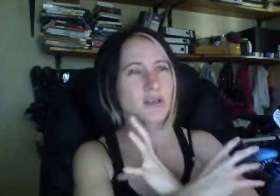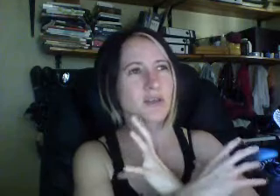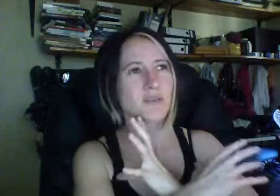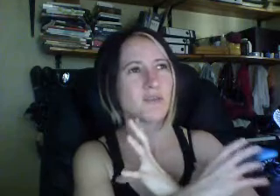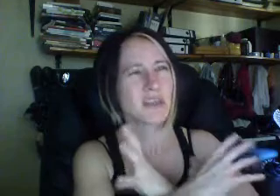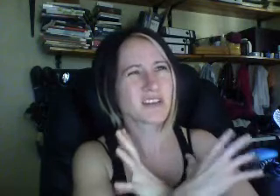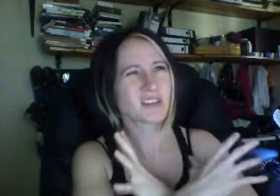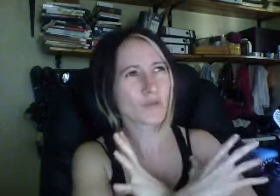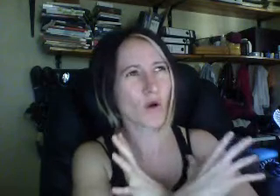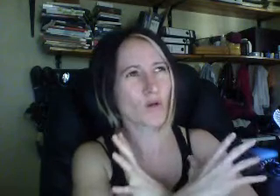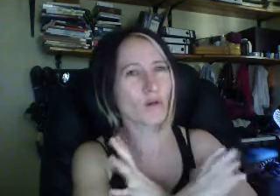be this role.